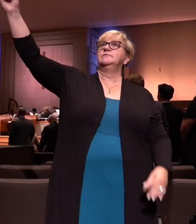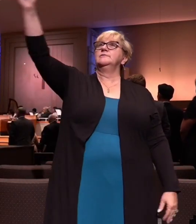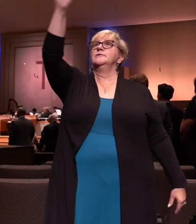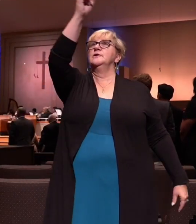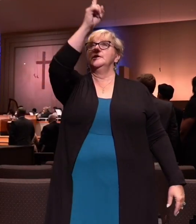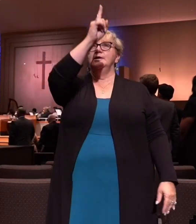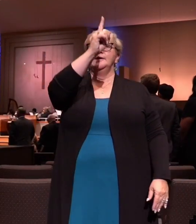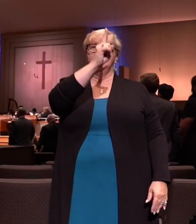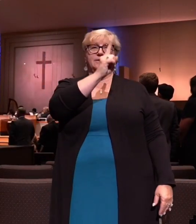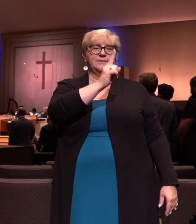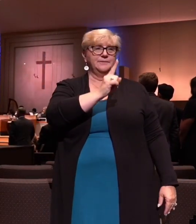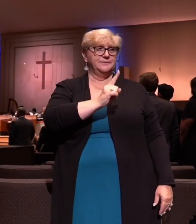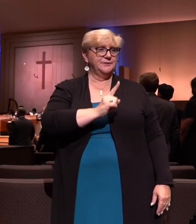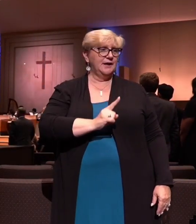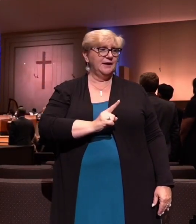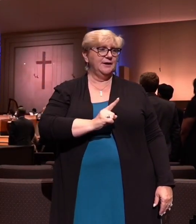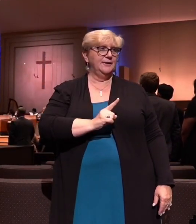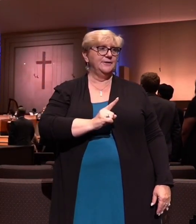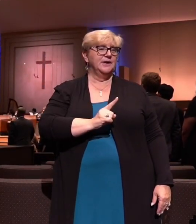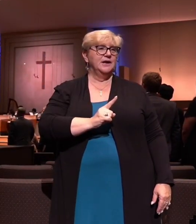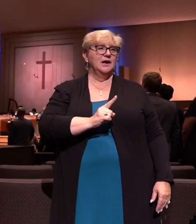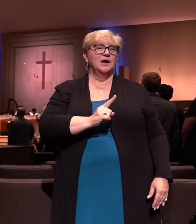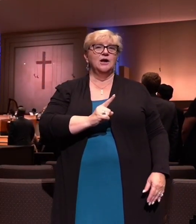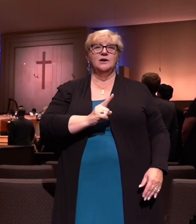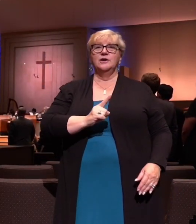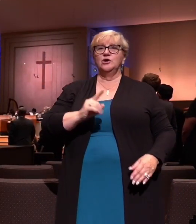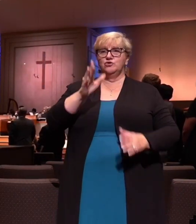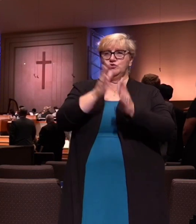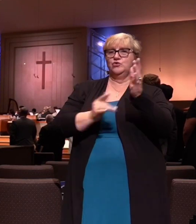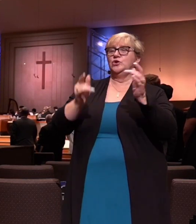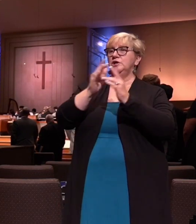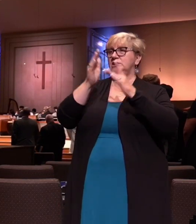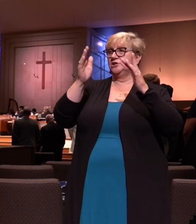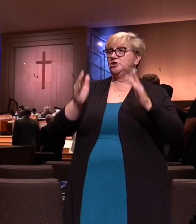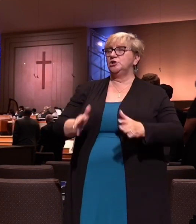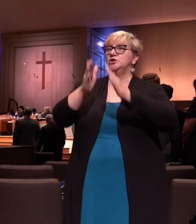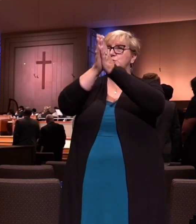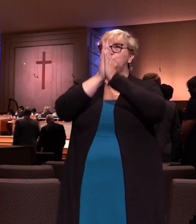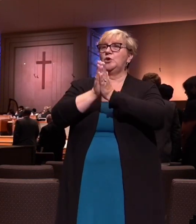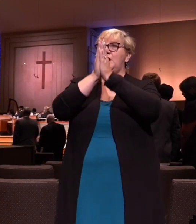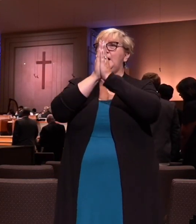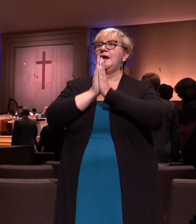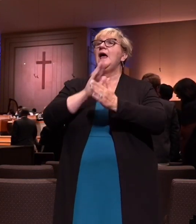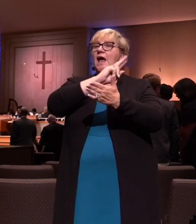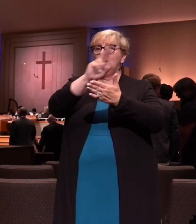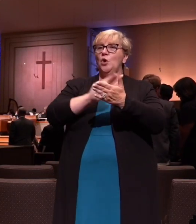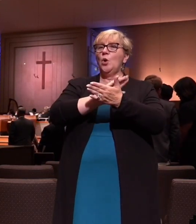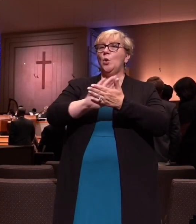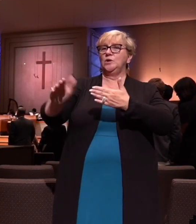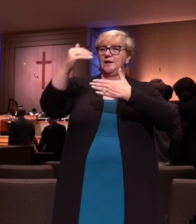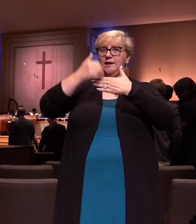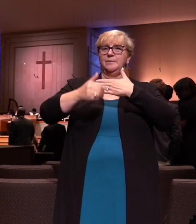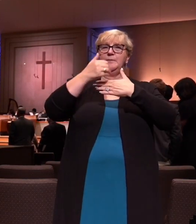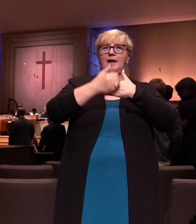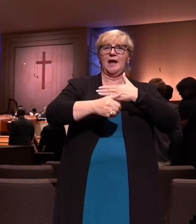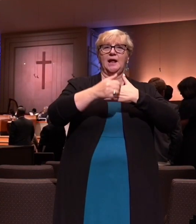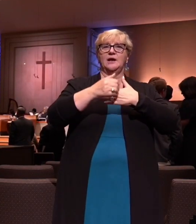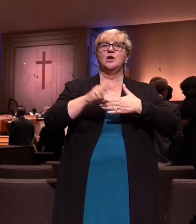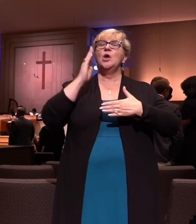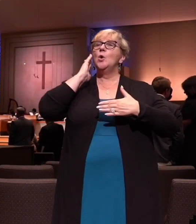One comes down. Brethren, pray and holy manna, we'll be